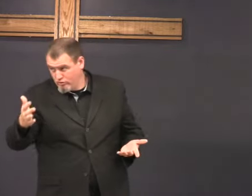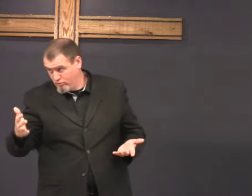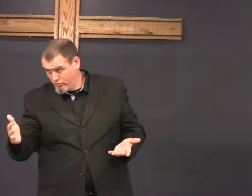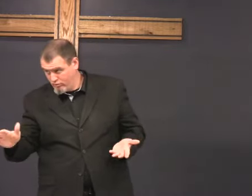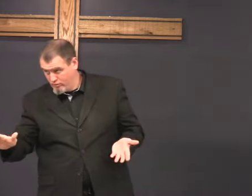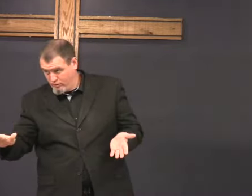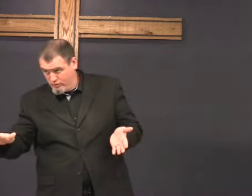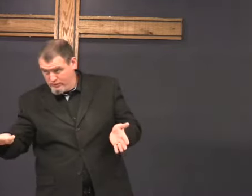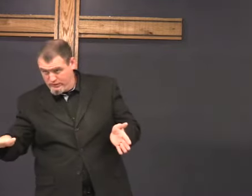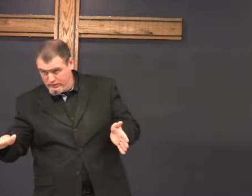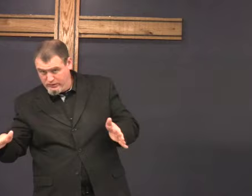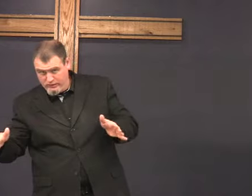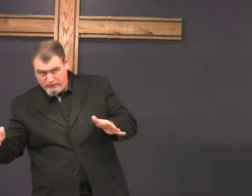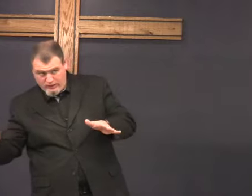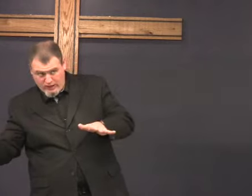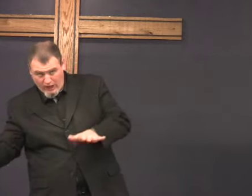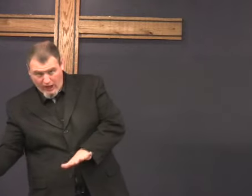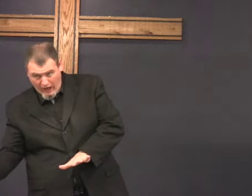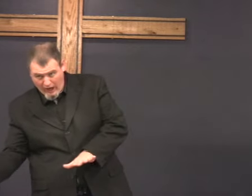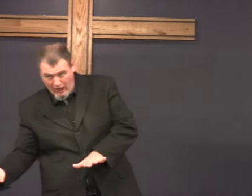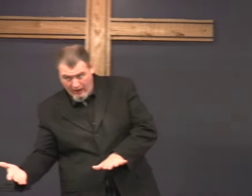in the future, in the future, die,